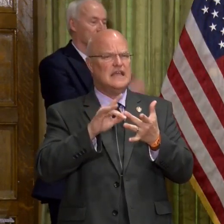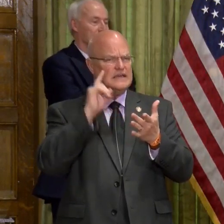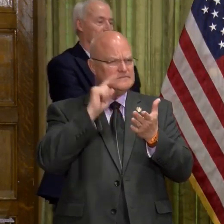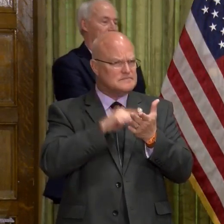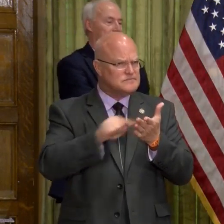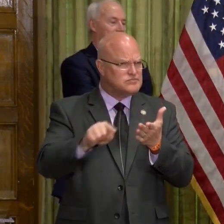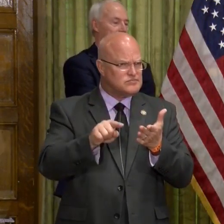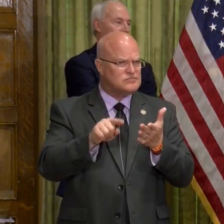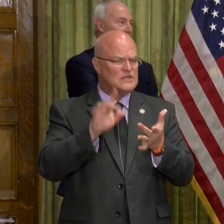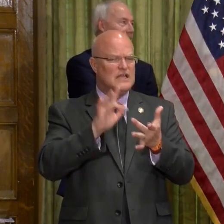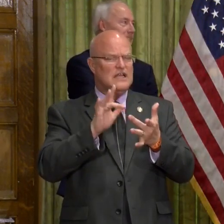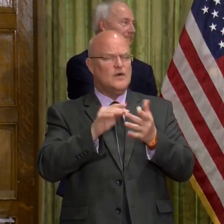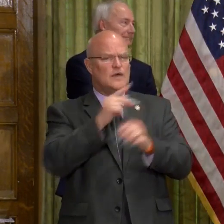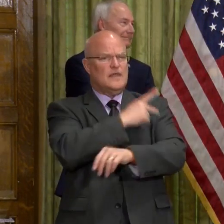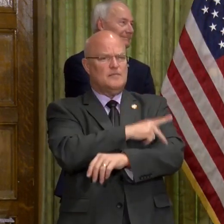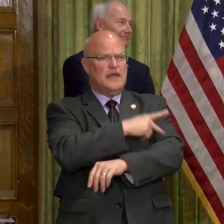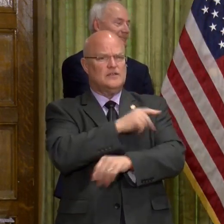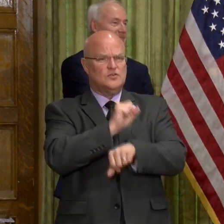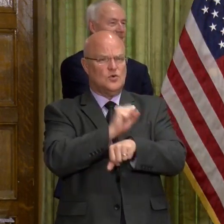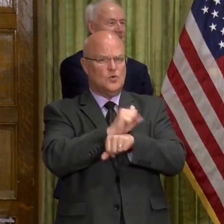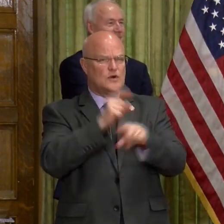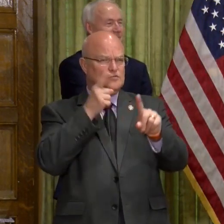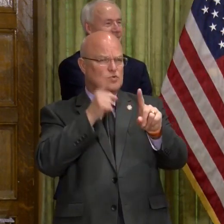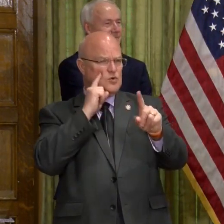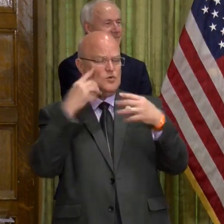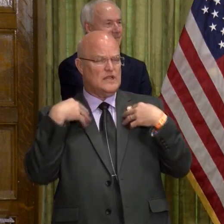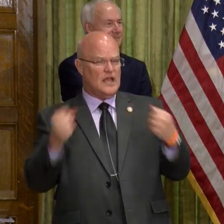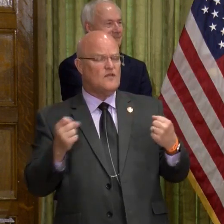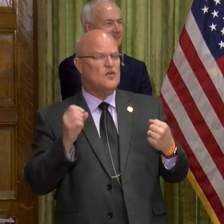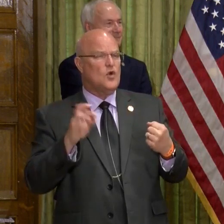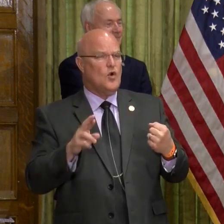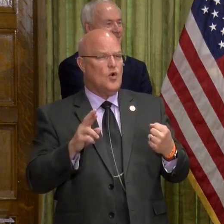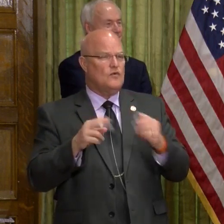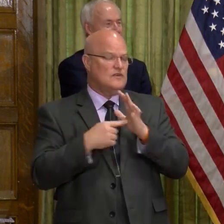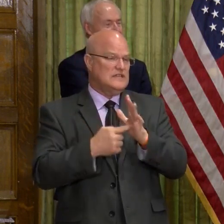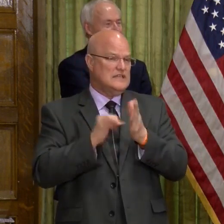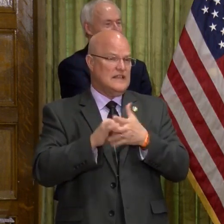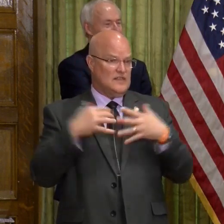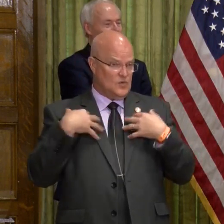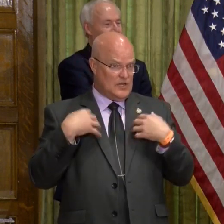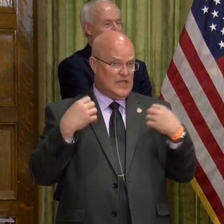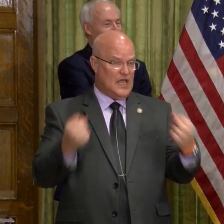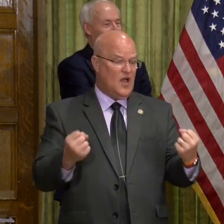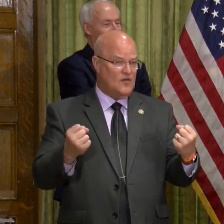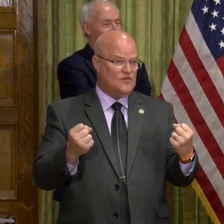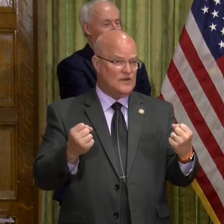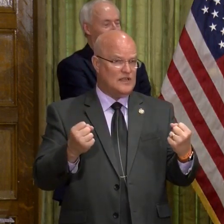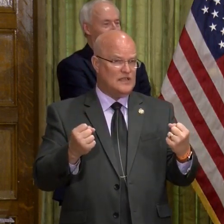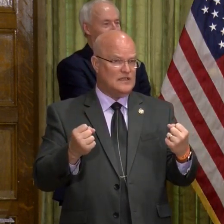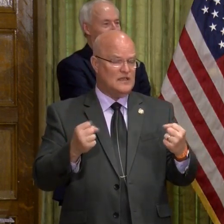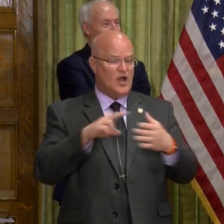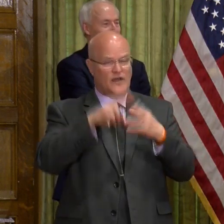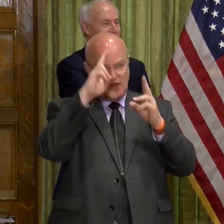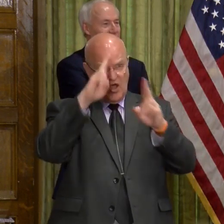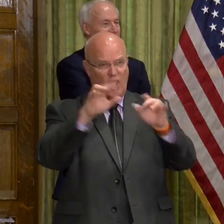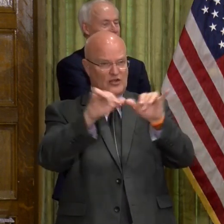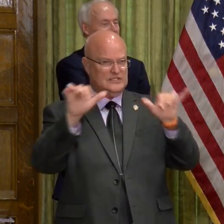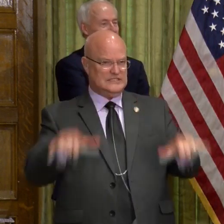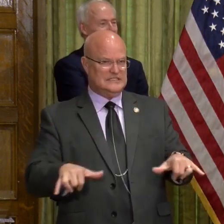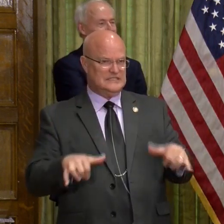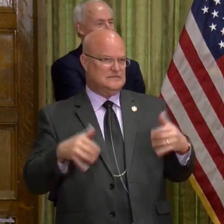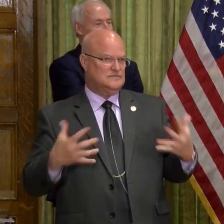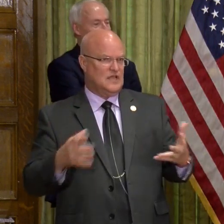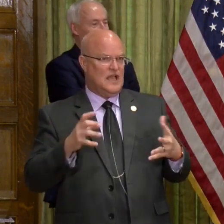keep in contact with the patients who are working toward recovery? Or, for instance, is the recovery on the honor system? Do they